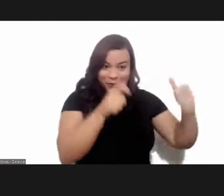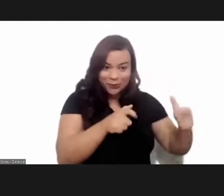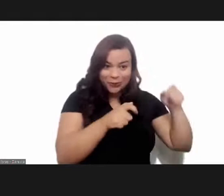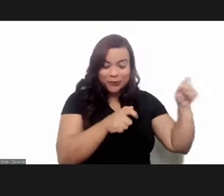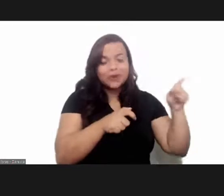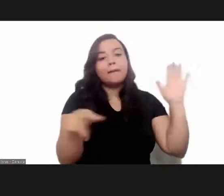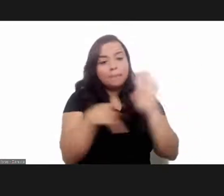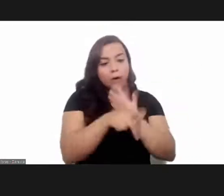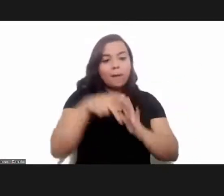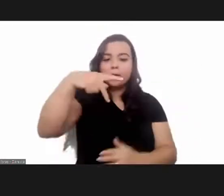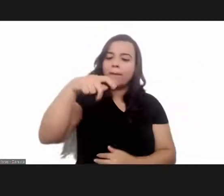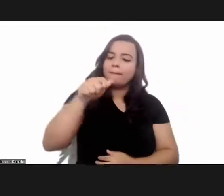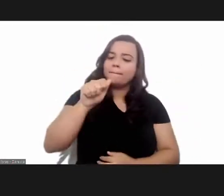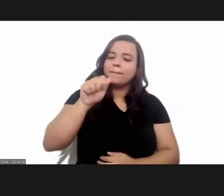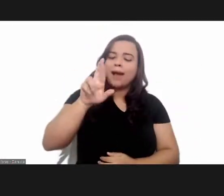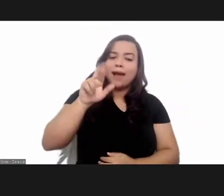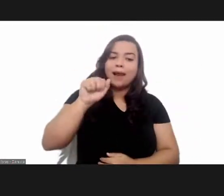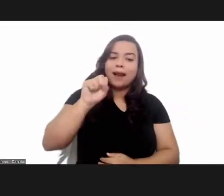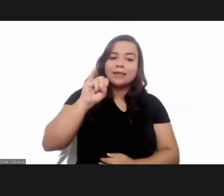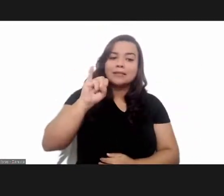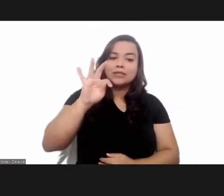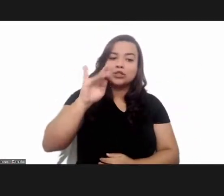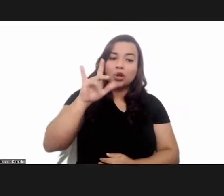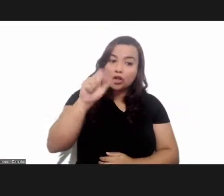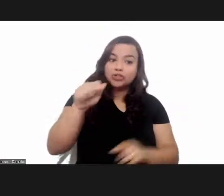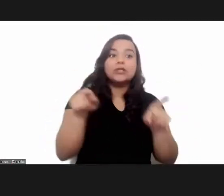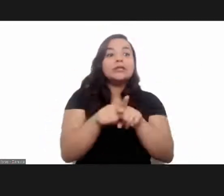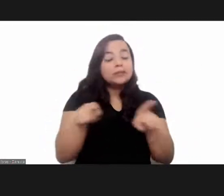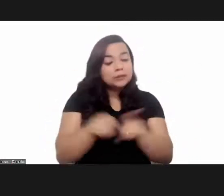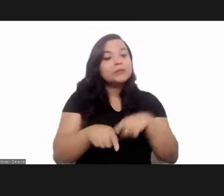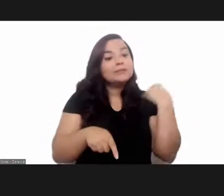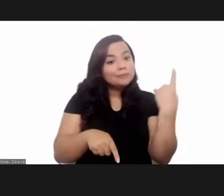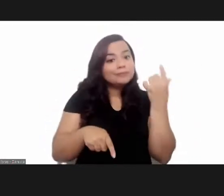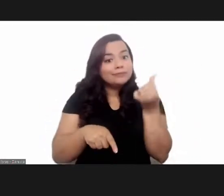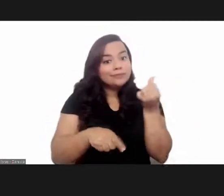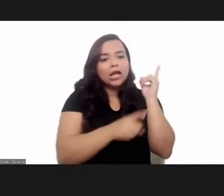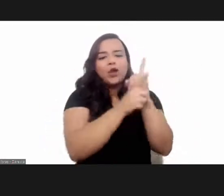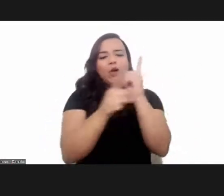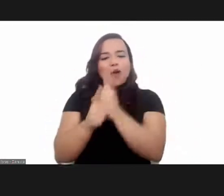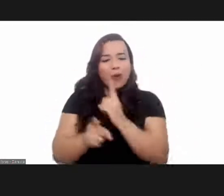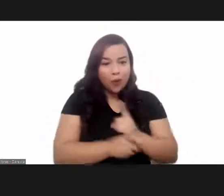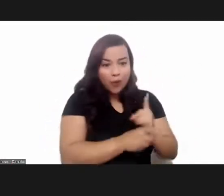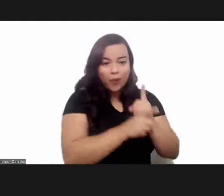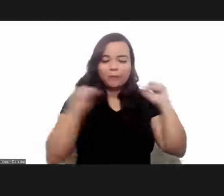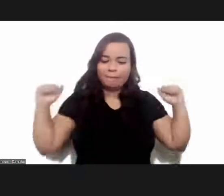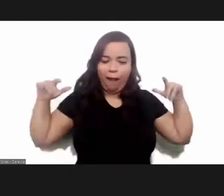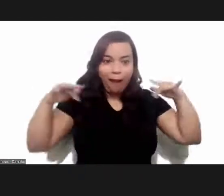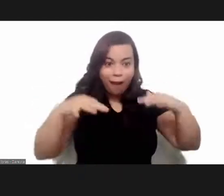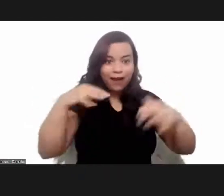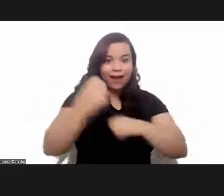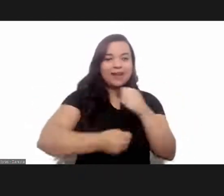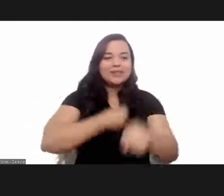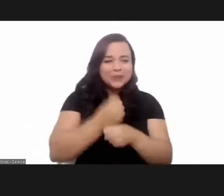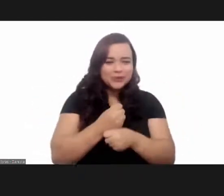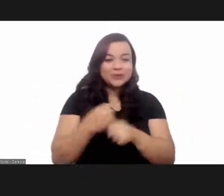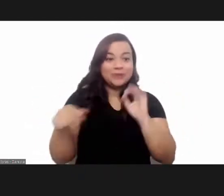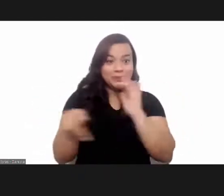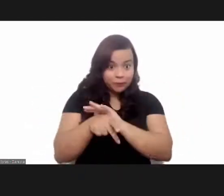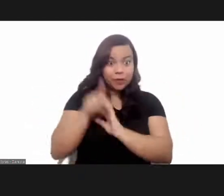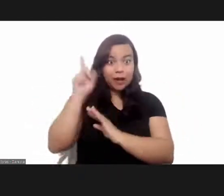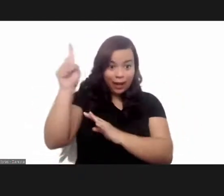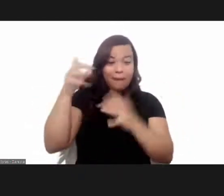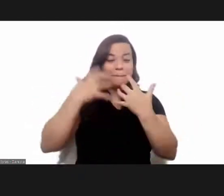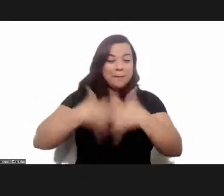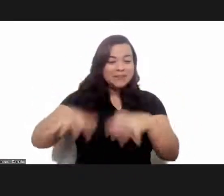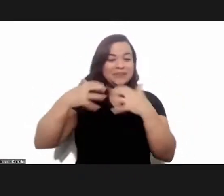the 26th annual meeting of the few Chagas program in Petrópolis were prime